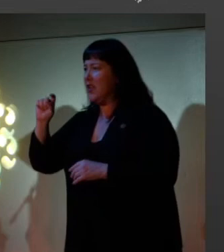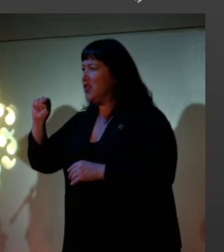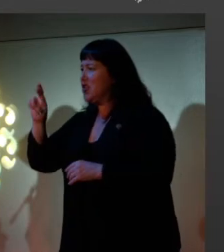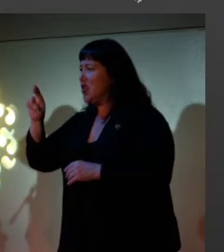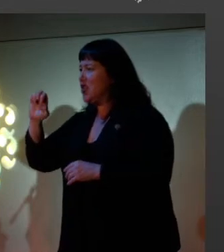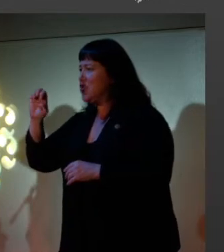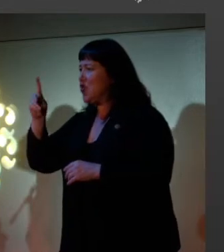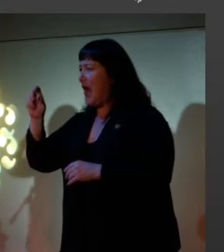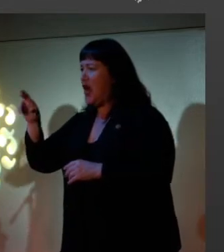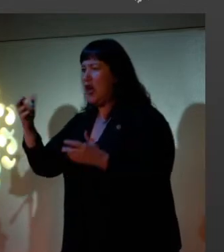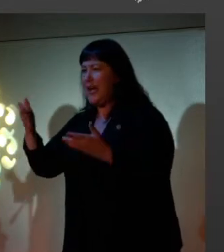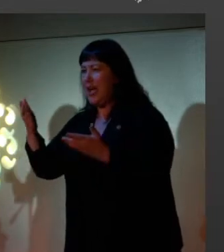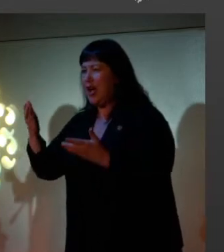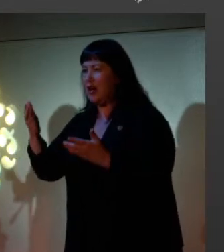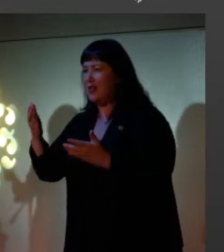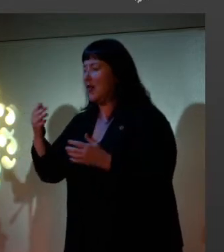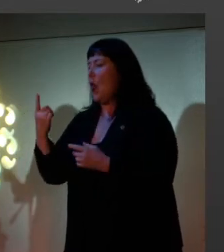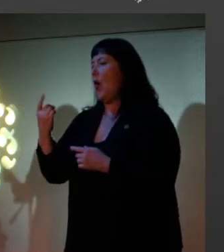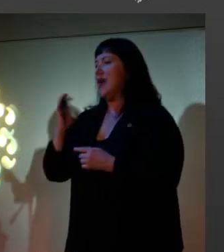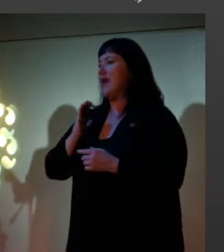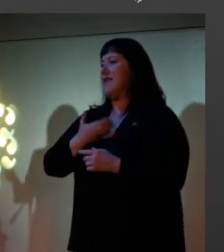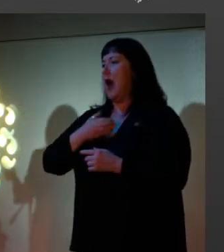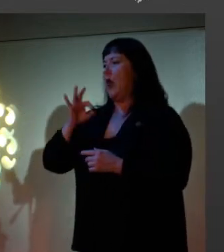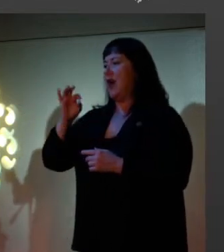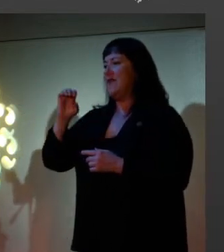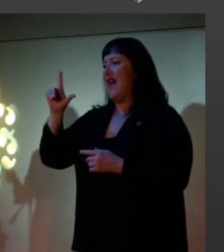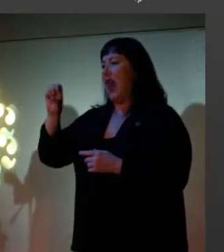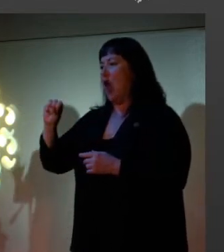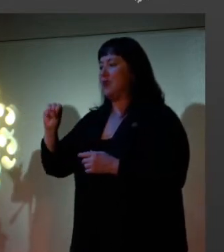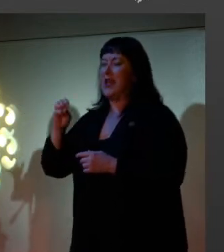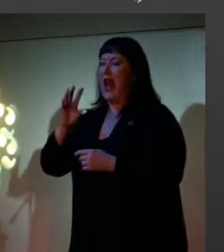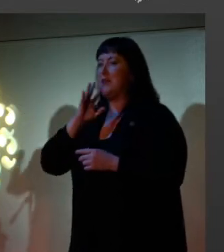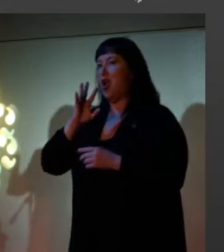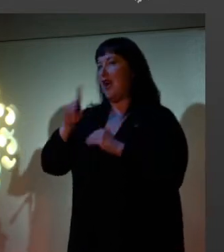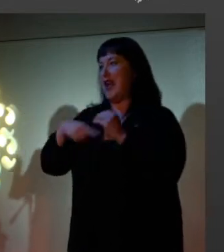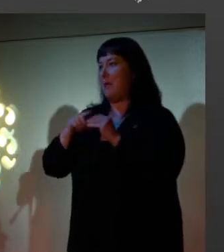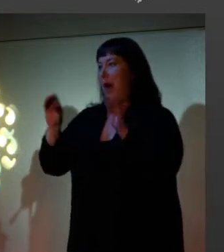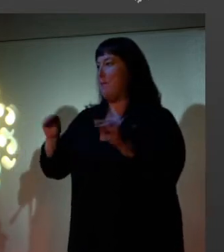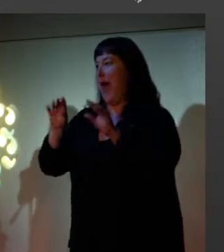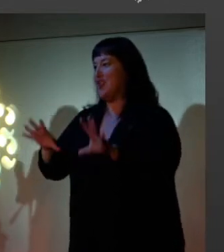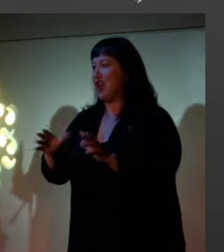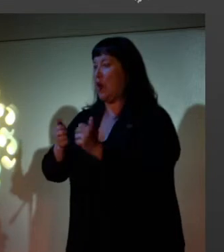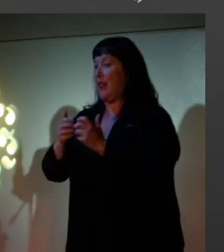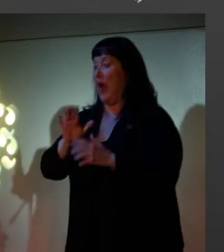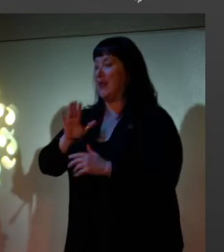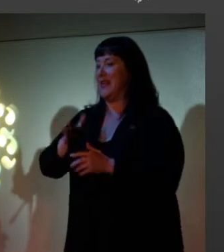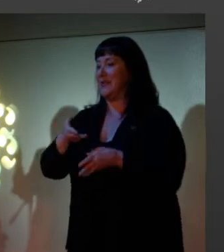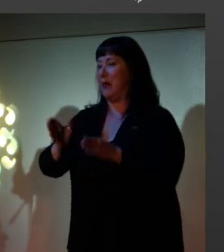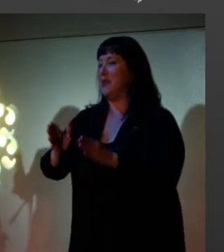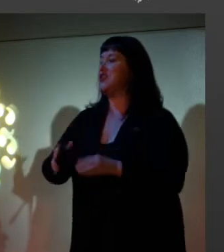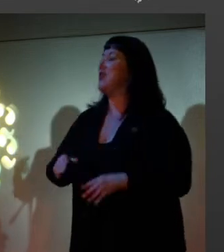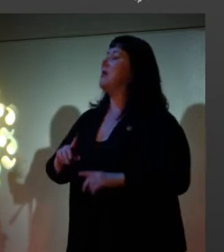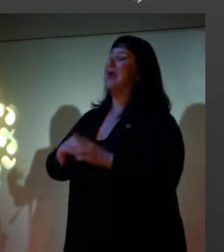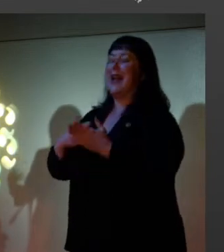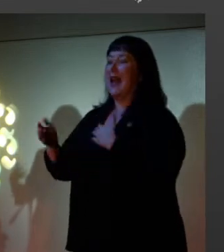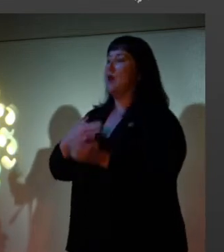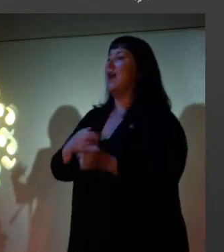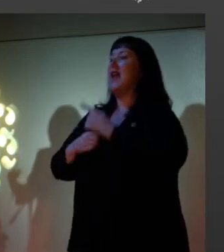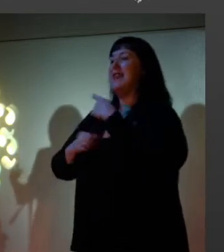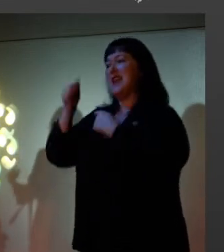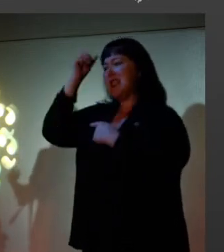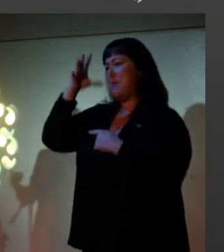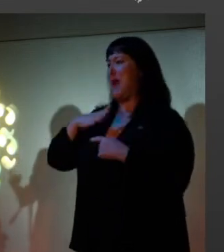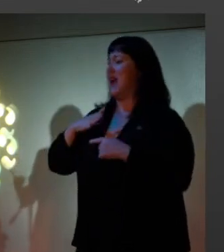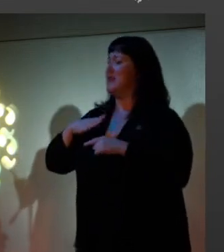fellows. I'm talking about something related to magic without his permission, so I'm just going to let that go. John Neville Maskelin, a man of great